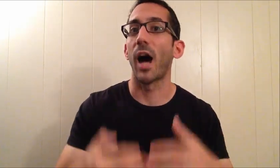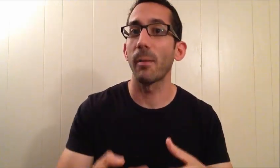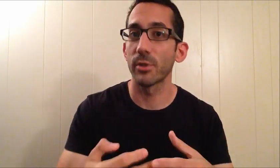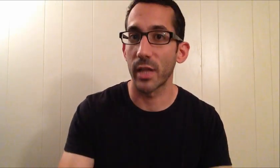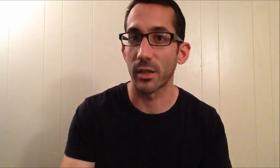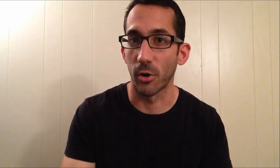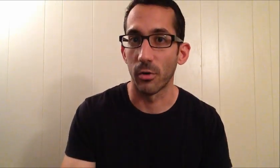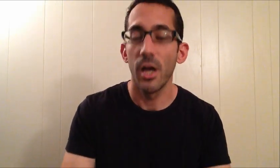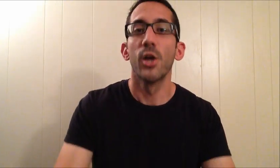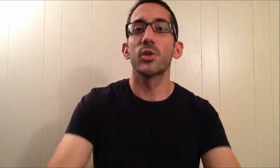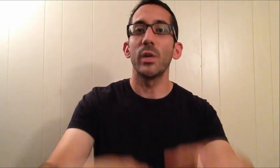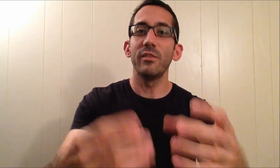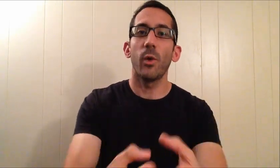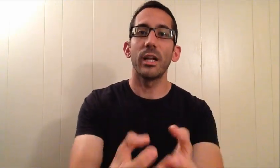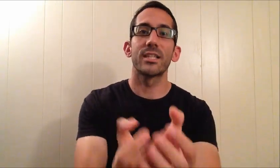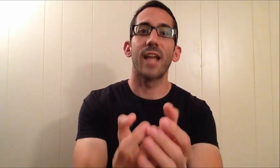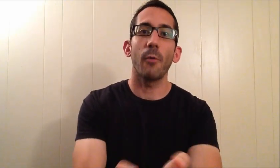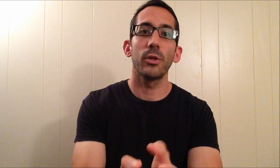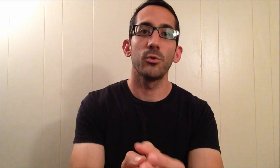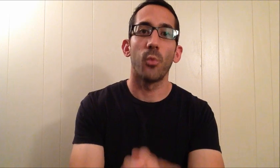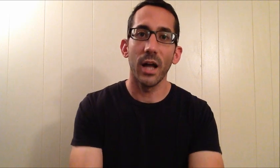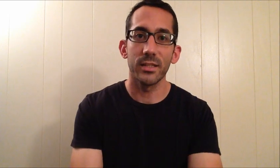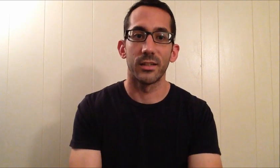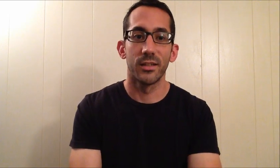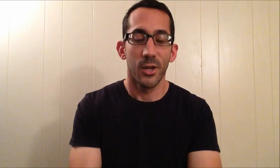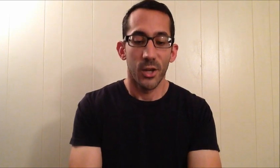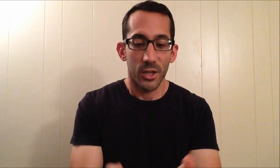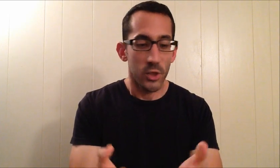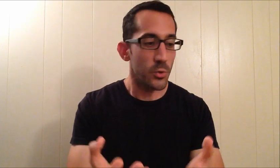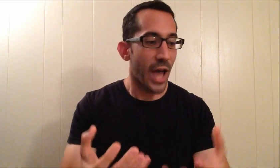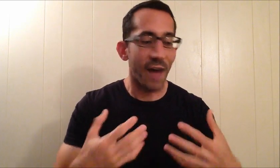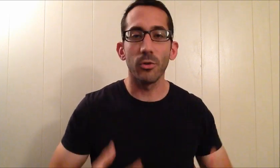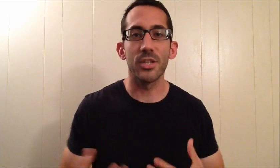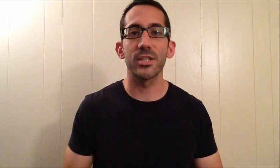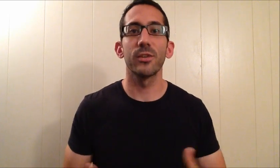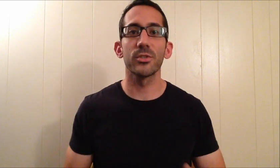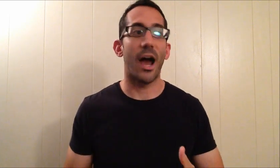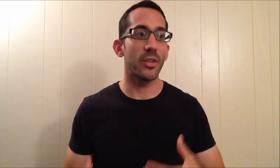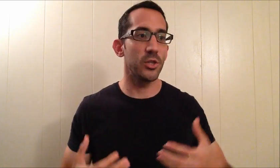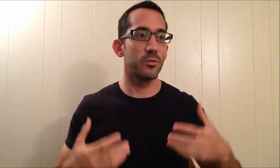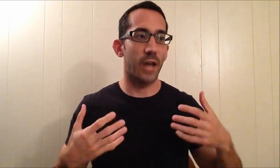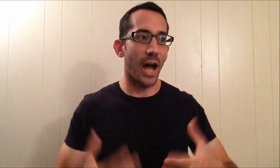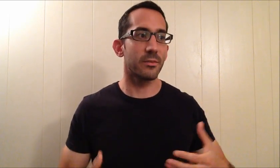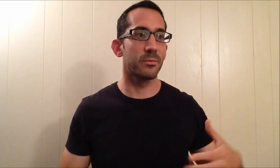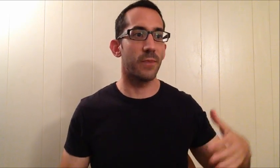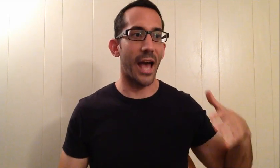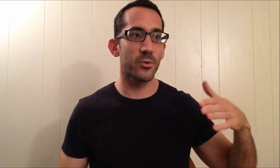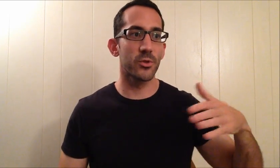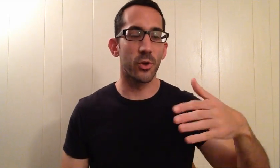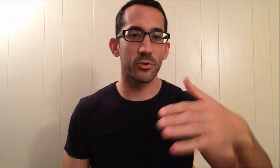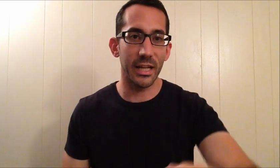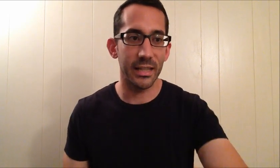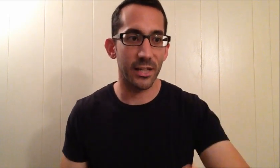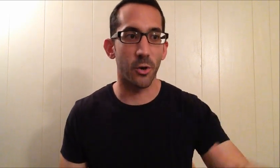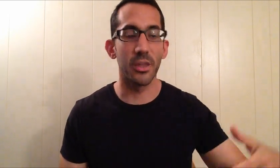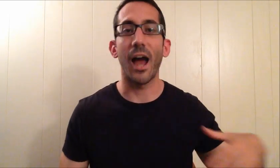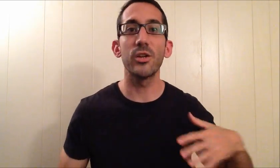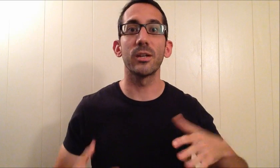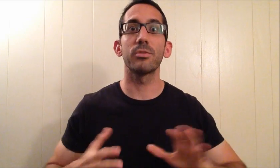accomplish that goal. So even when it's not what you wanted, you have all these skills now that you've gotten as a result of trying to get that goal that now you can